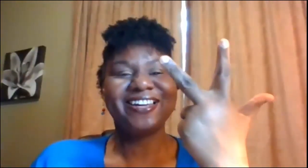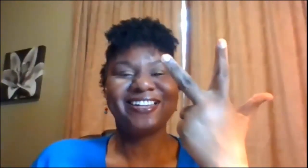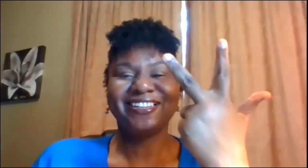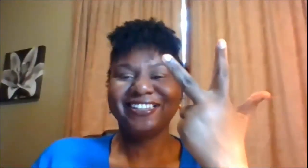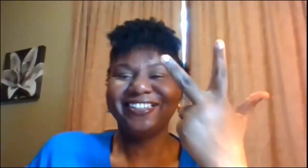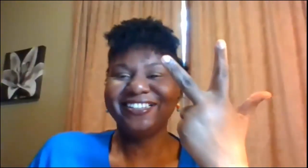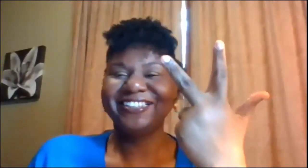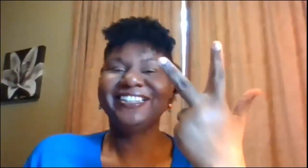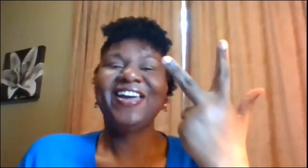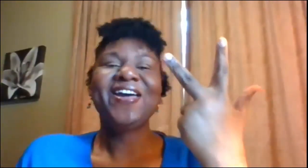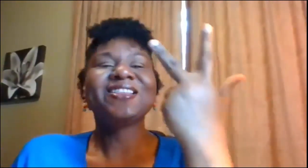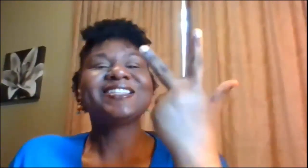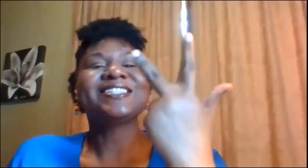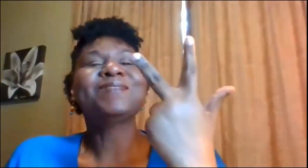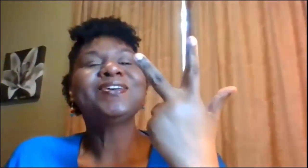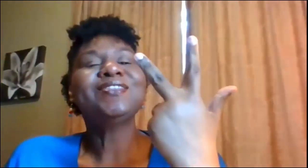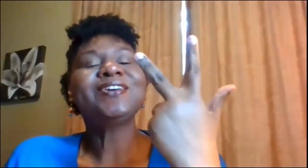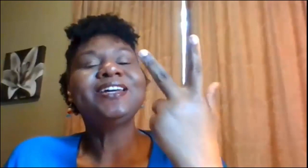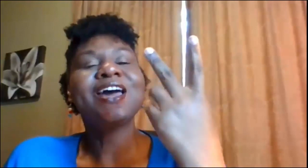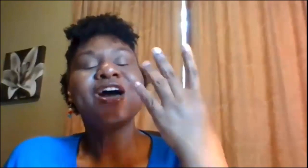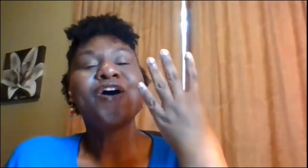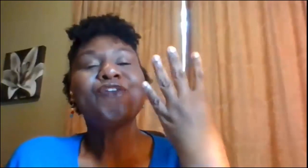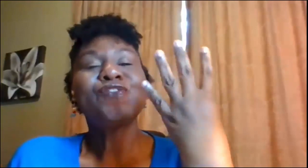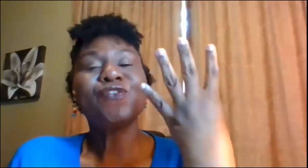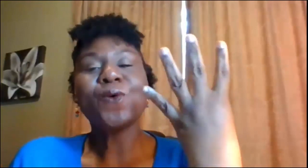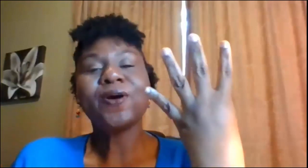this is number three four